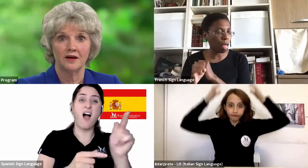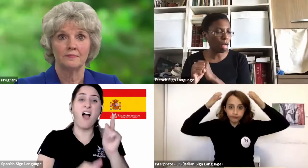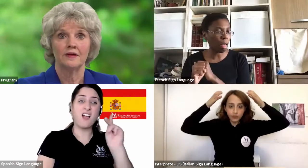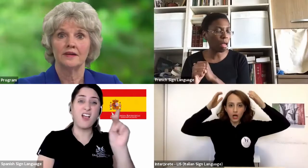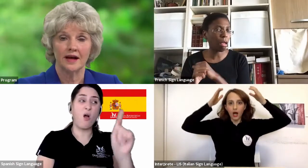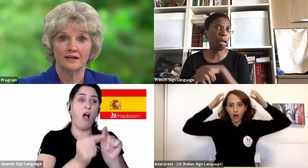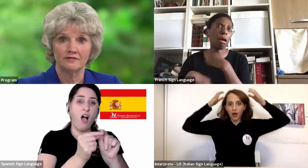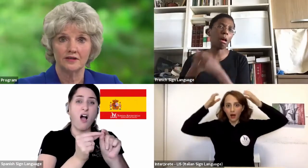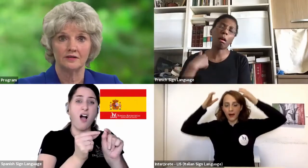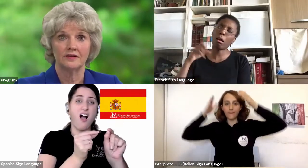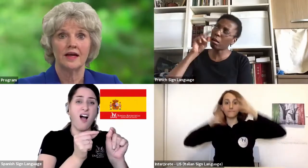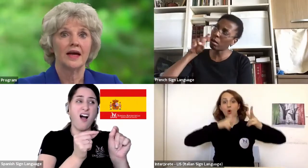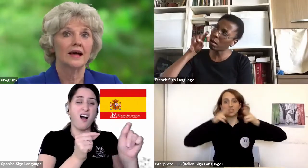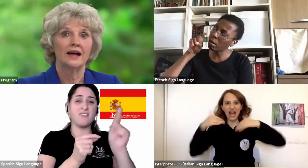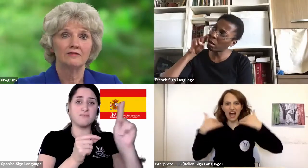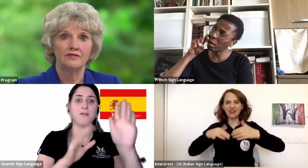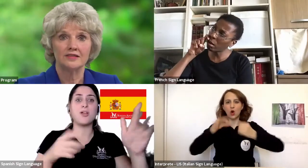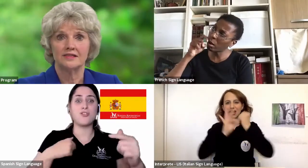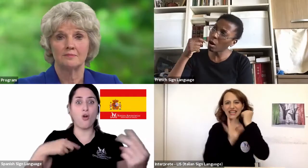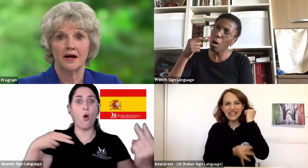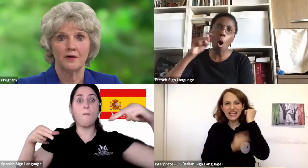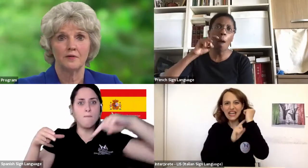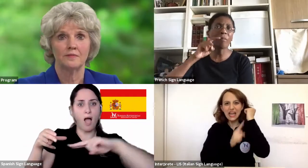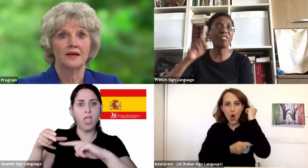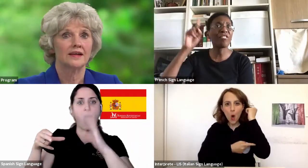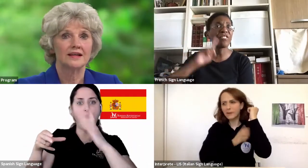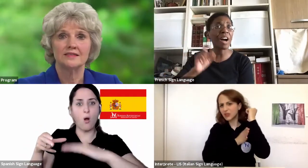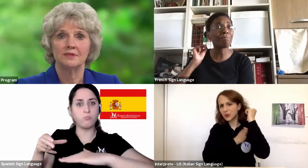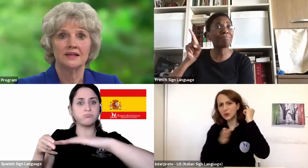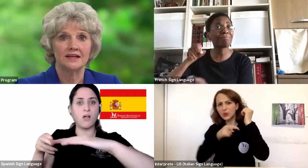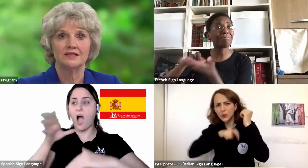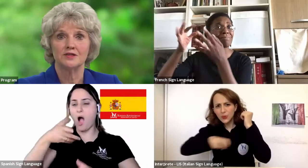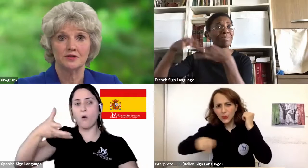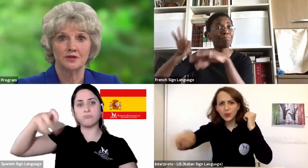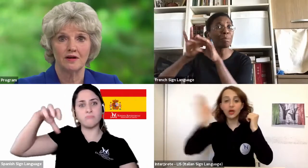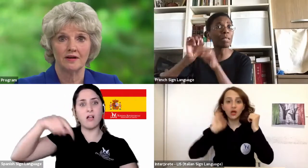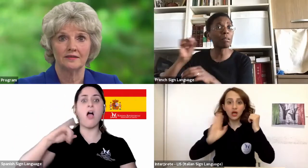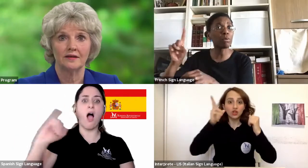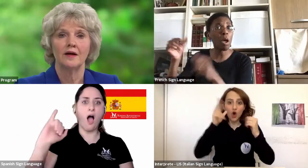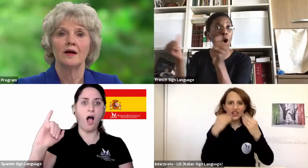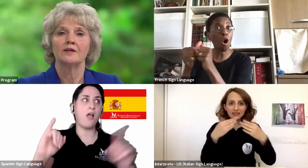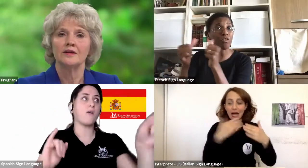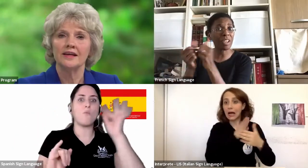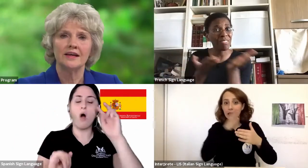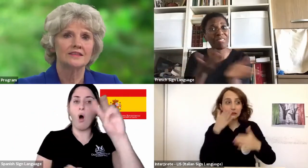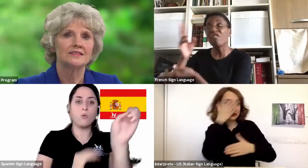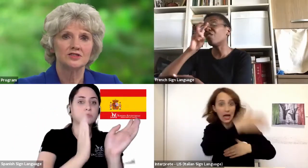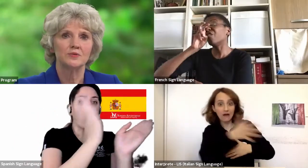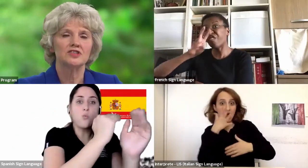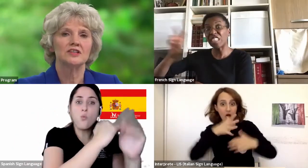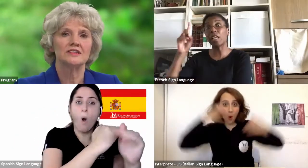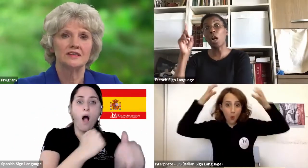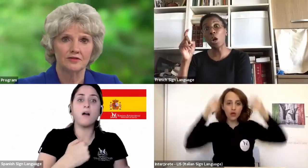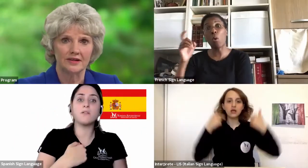bathtub that I could fill, and I had a faucet in my home that I simply needed to turn on. Looking at the